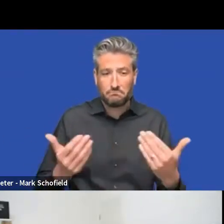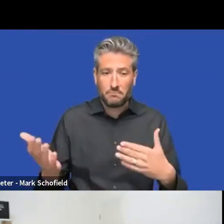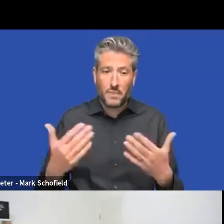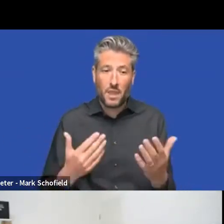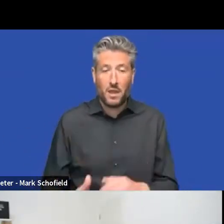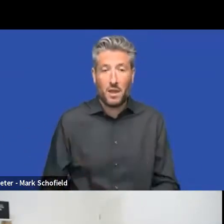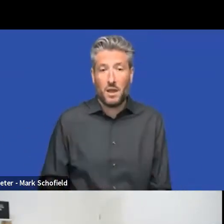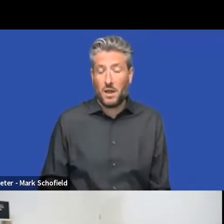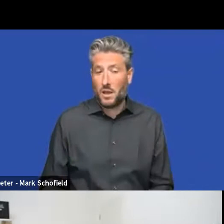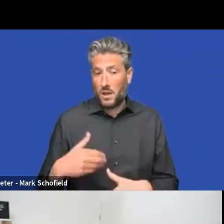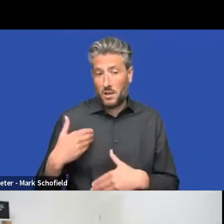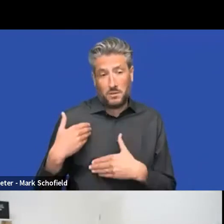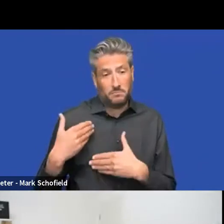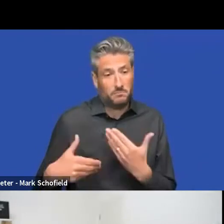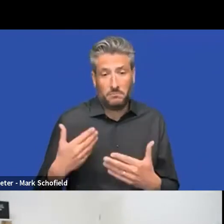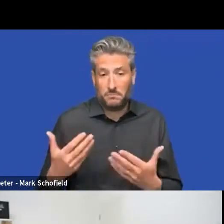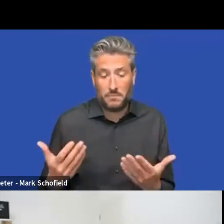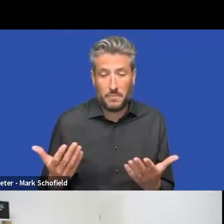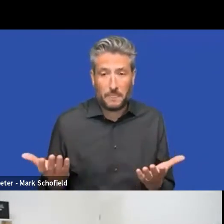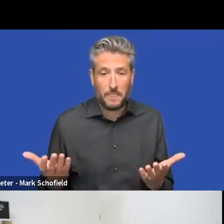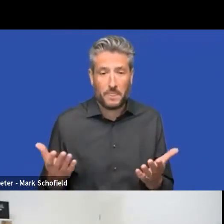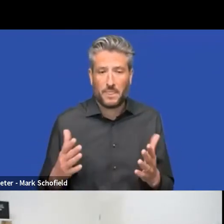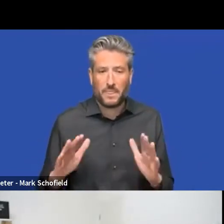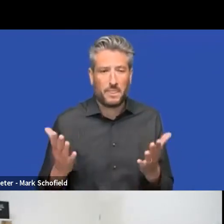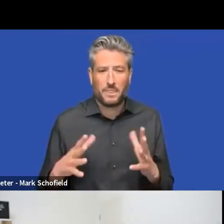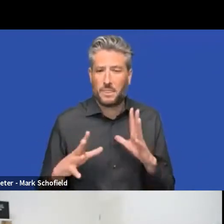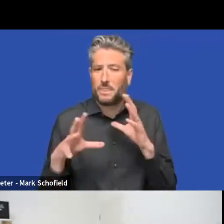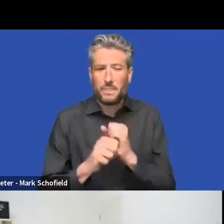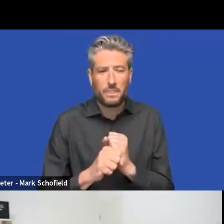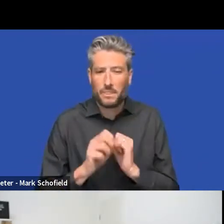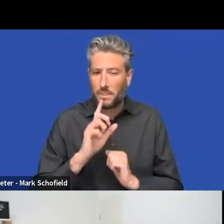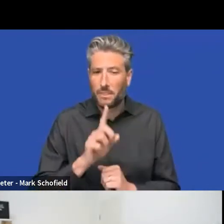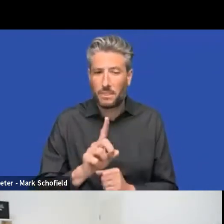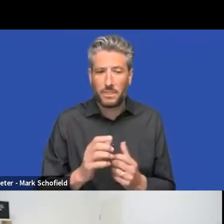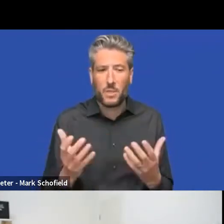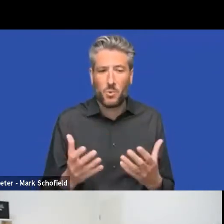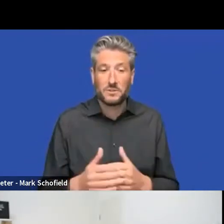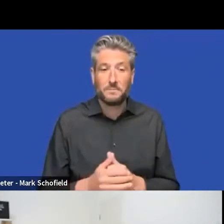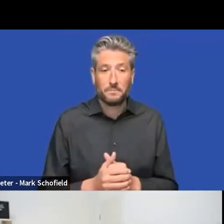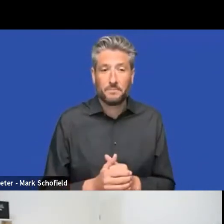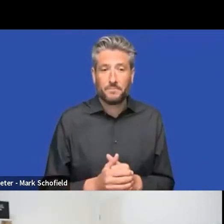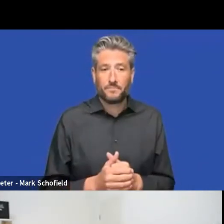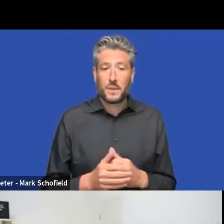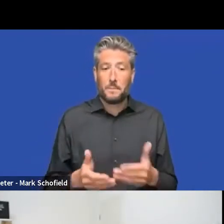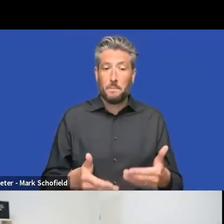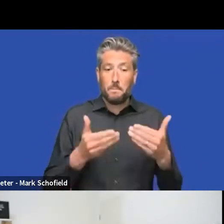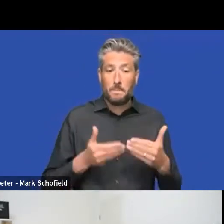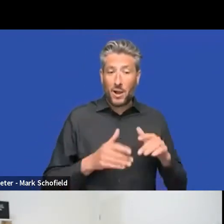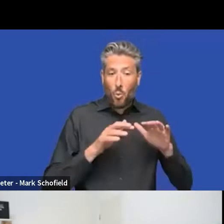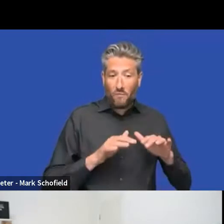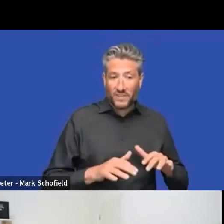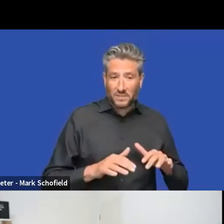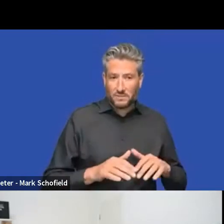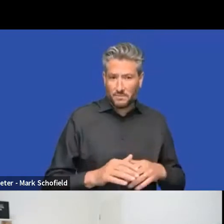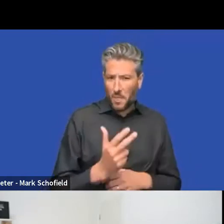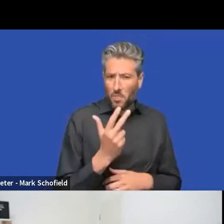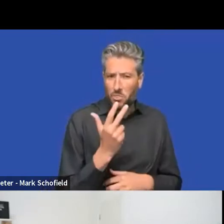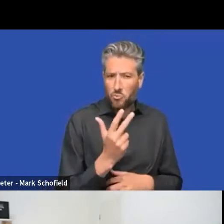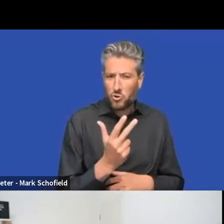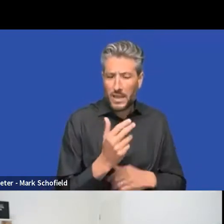amount of words, the, whole idea is that we, we kind of see that back office has three layers. And instead of trying to fix all at once,